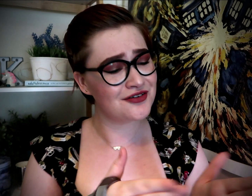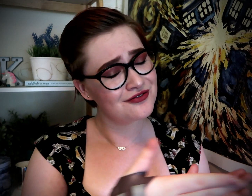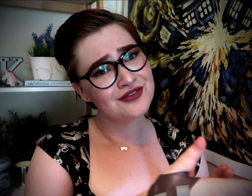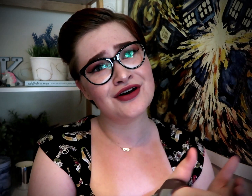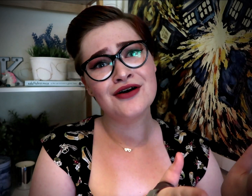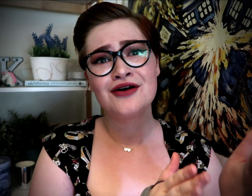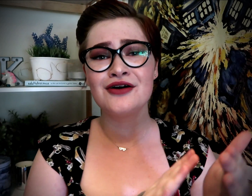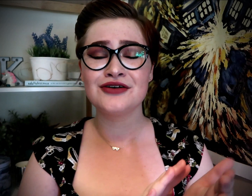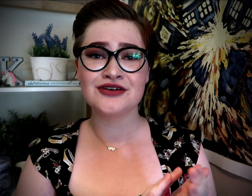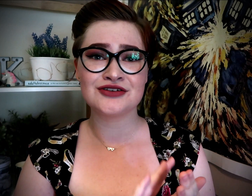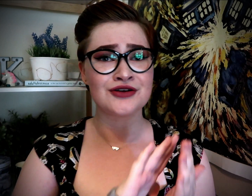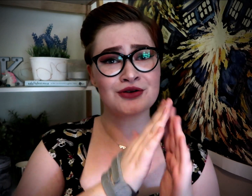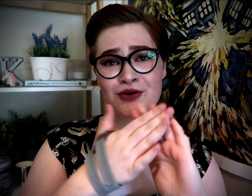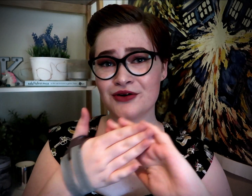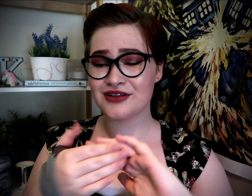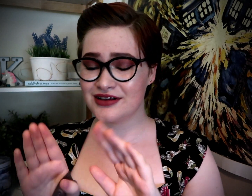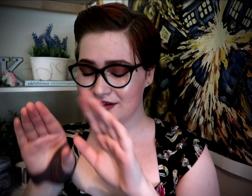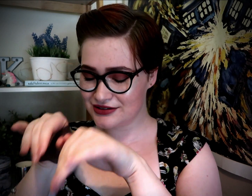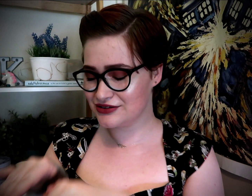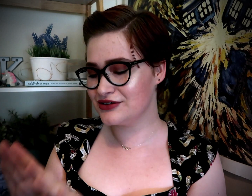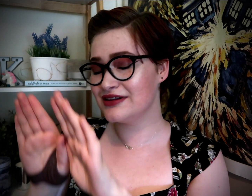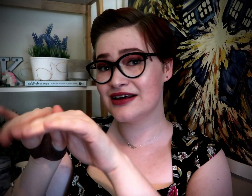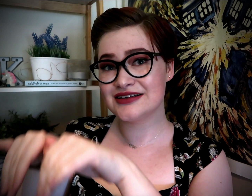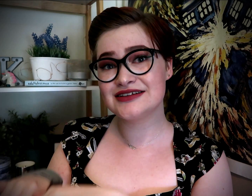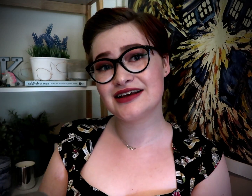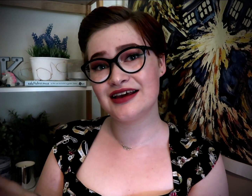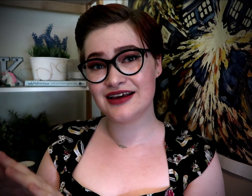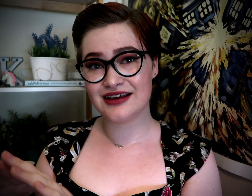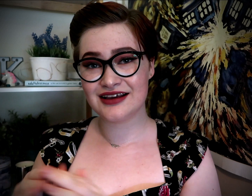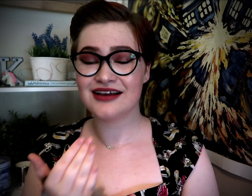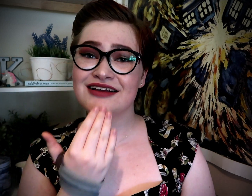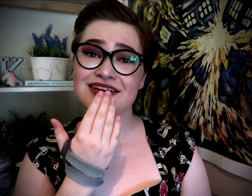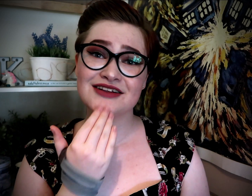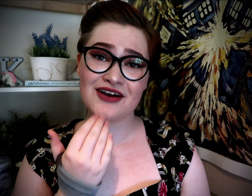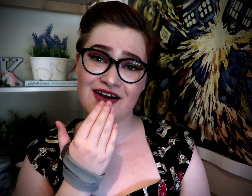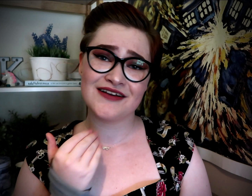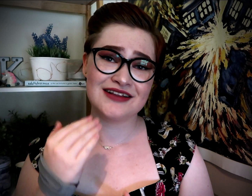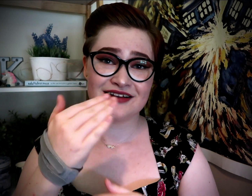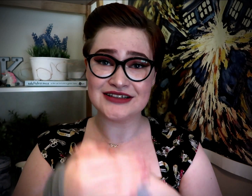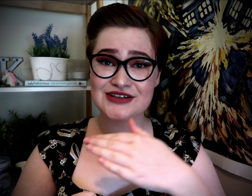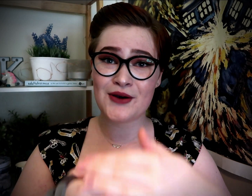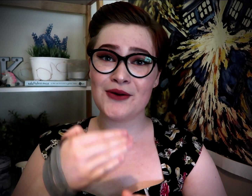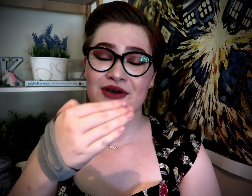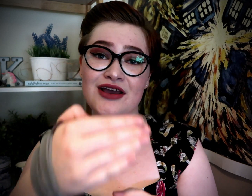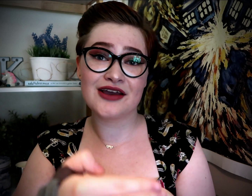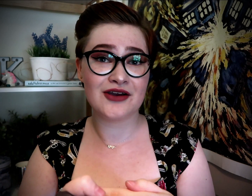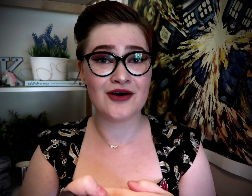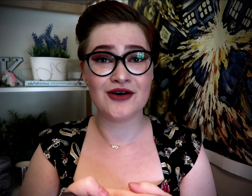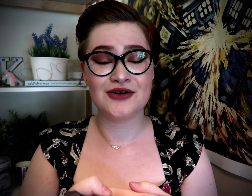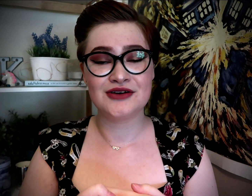flows shortly to the sea Darling, so it goes